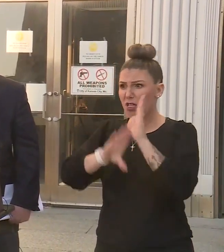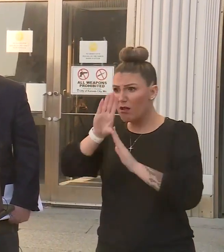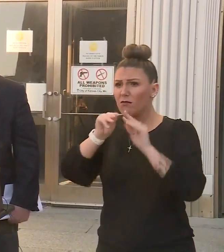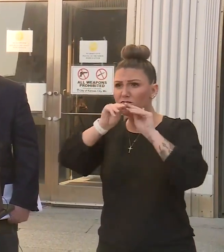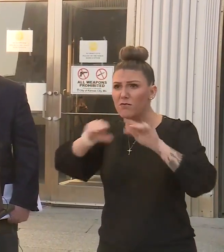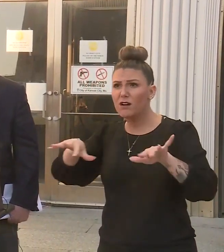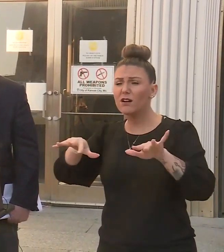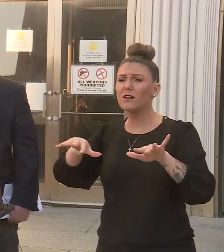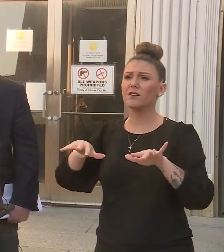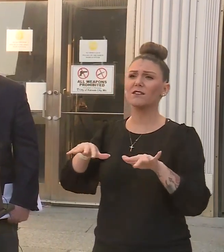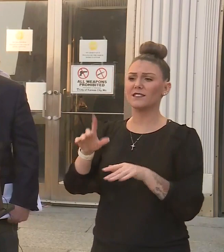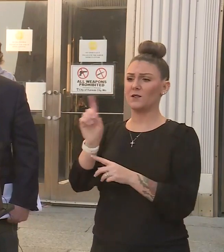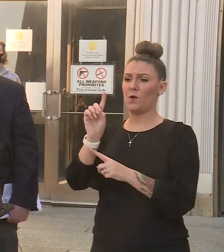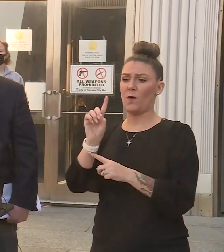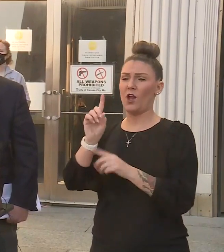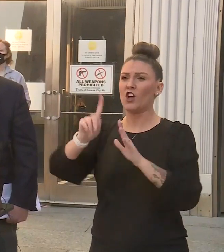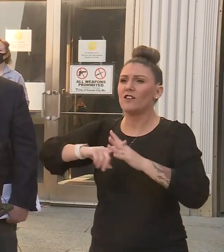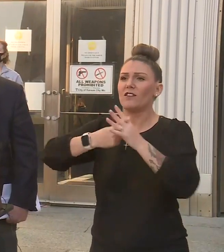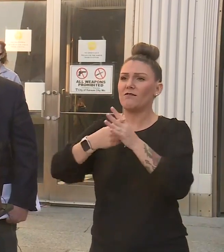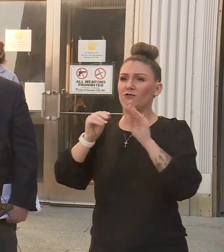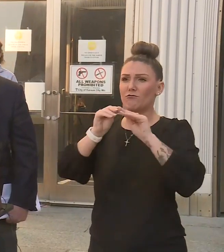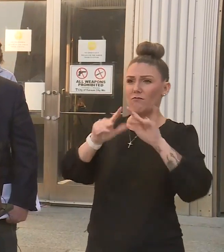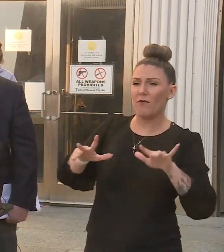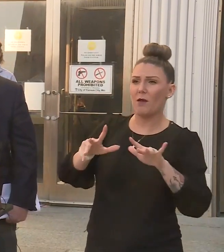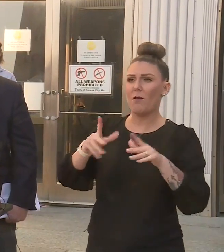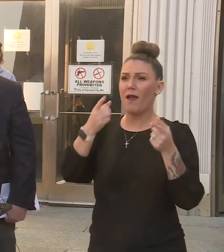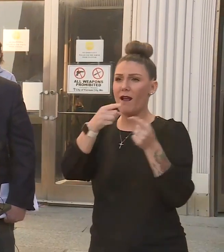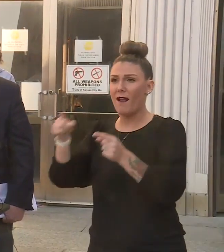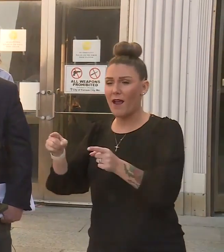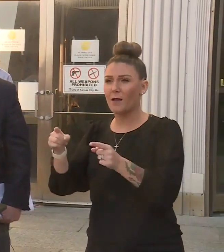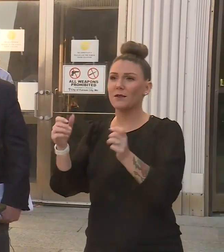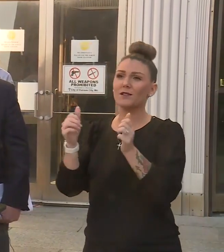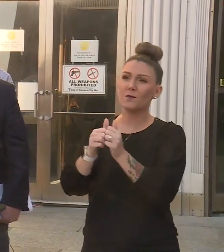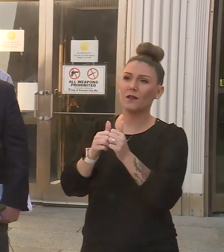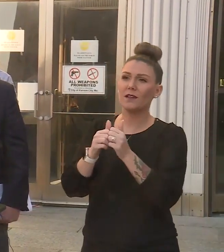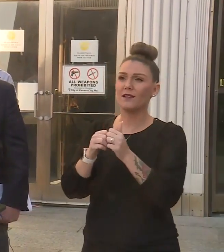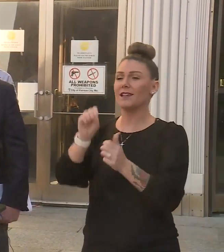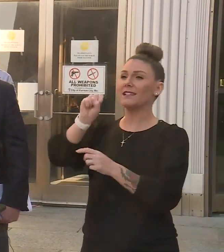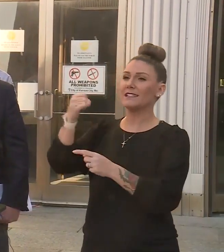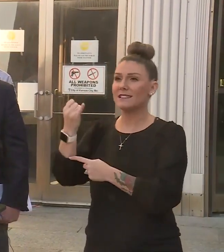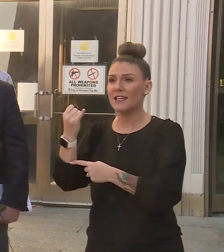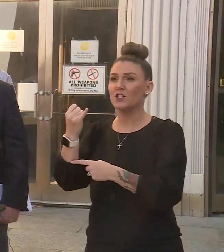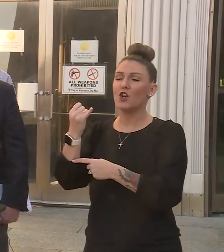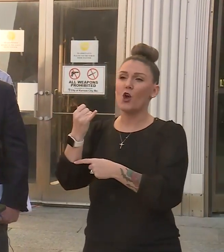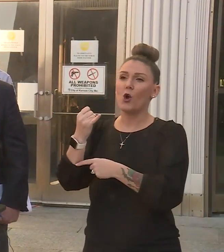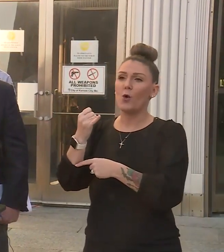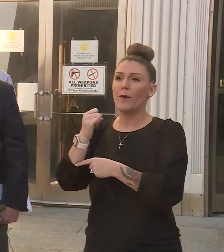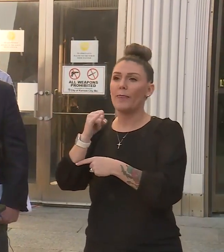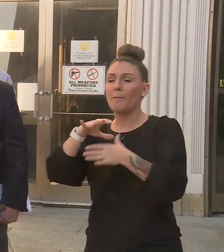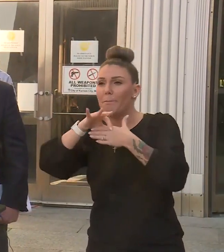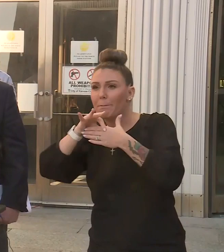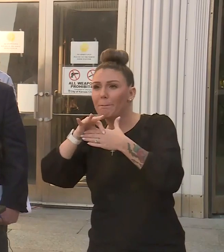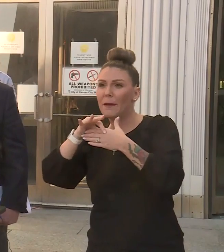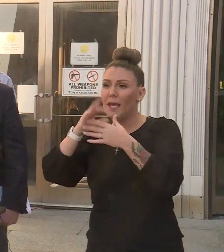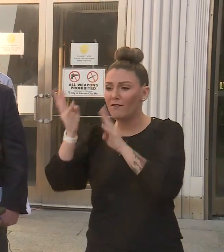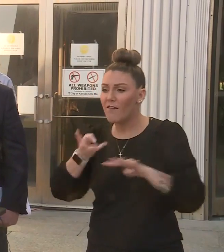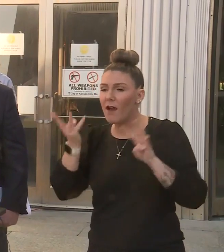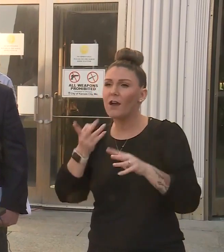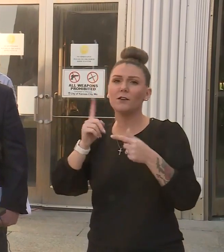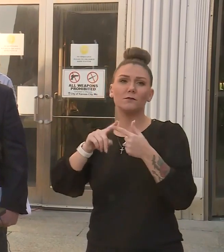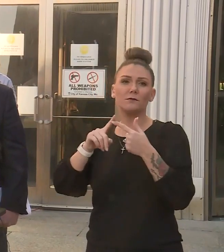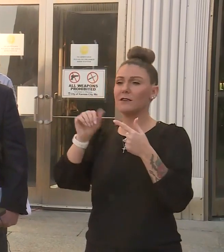because that's where some of the initial outbreaks occurred with the St. Joe meatpacking plant, the Aspen plant.